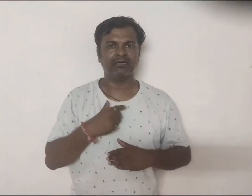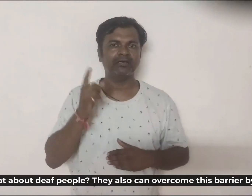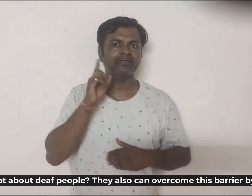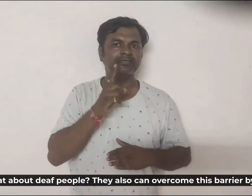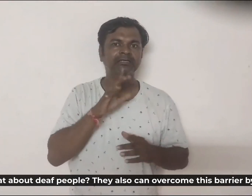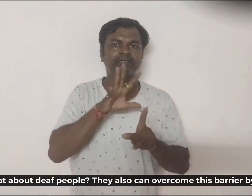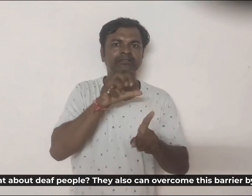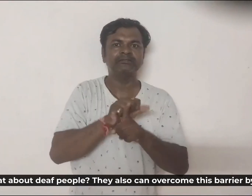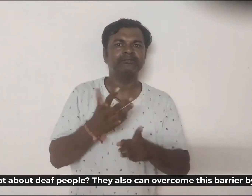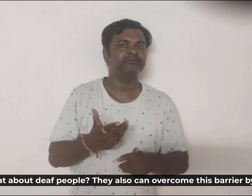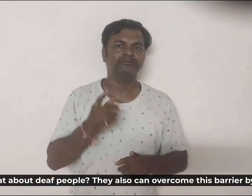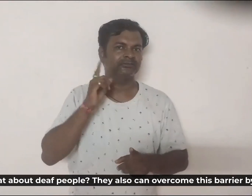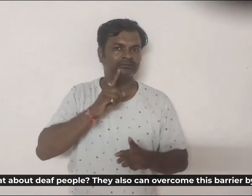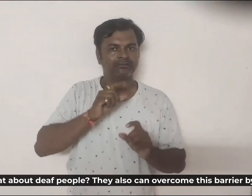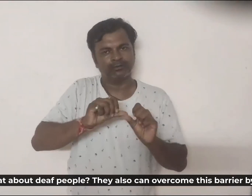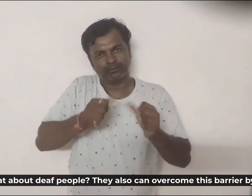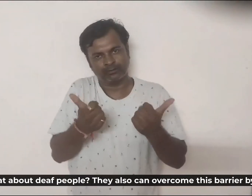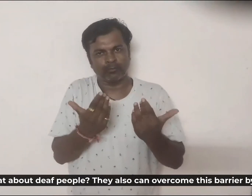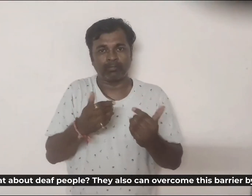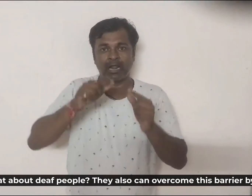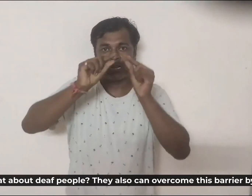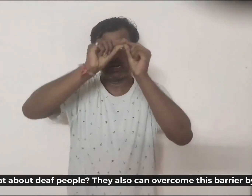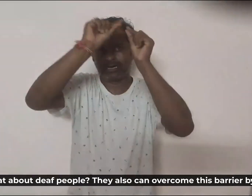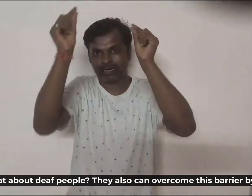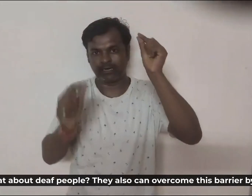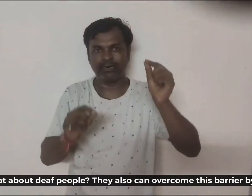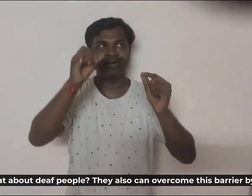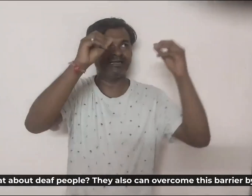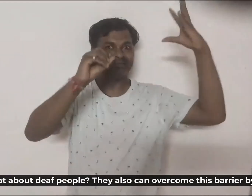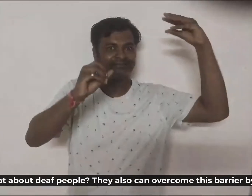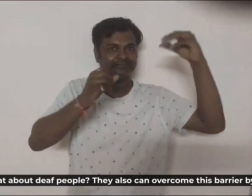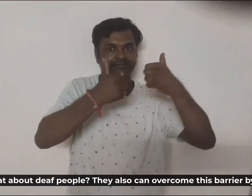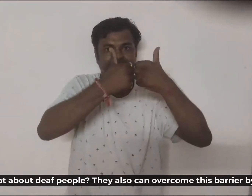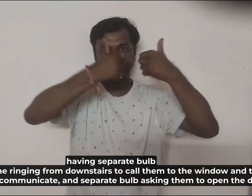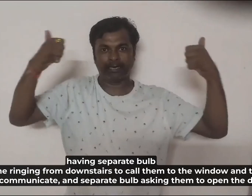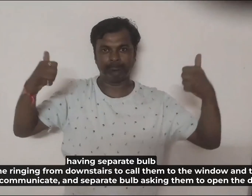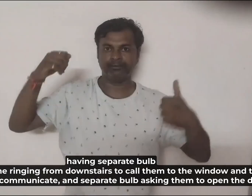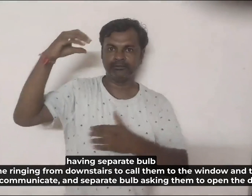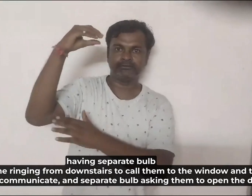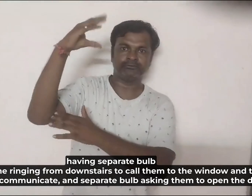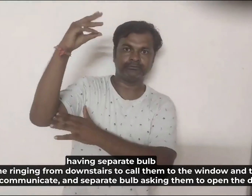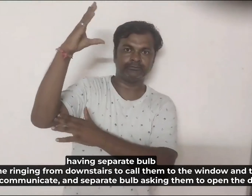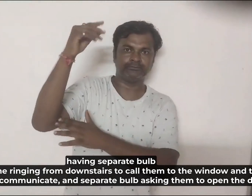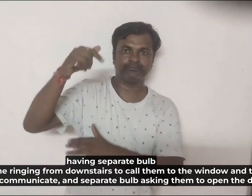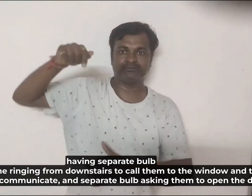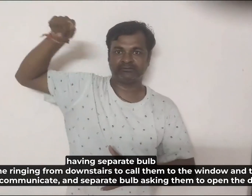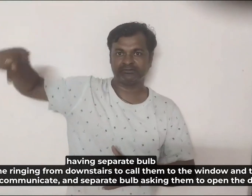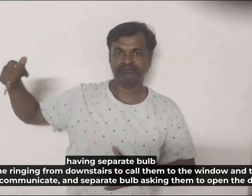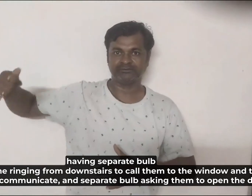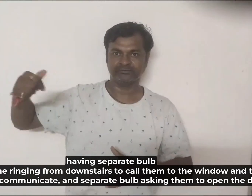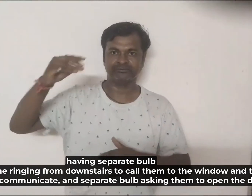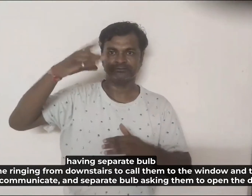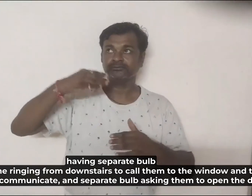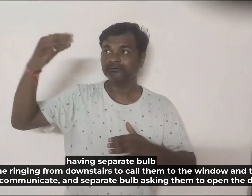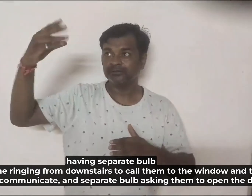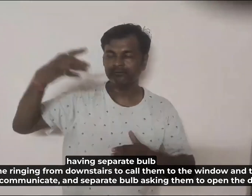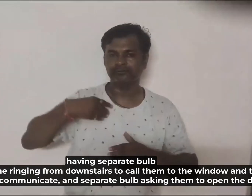But what about deaf people? They also can overcome this barrier. By having separate bulb for someone ringing from